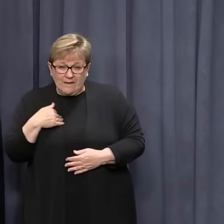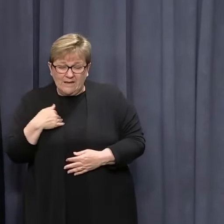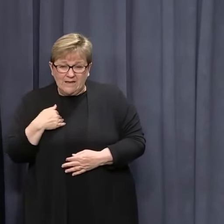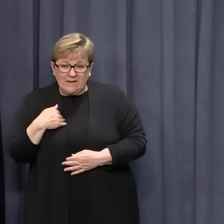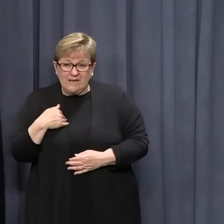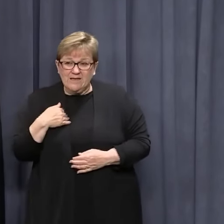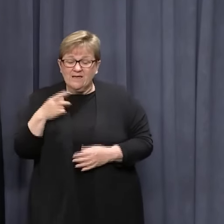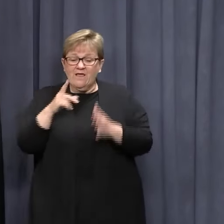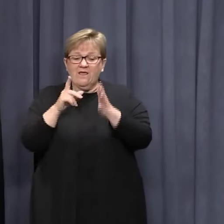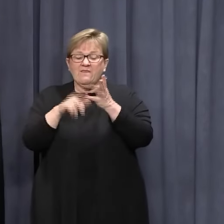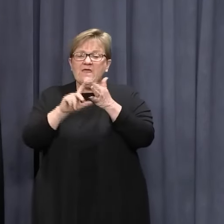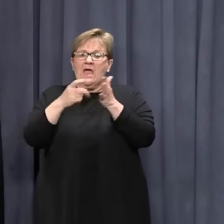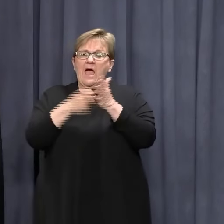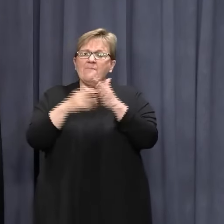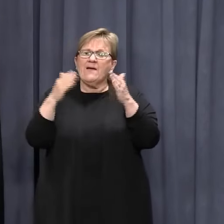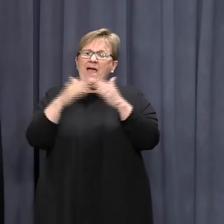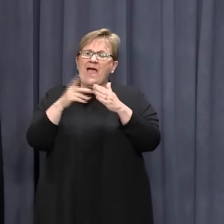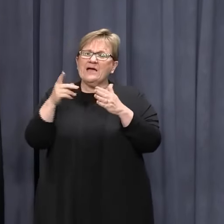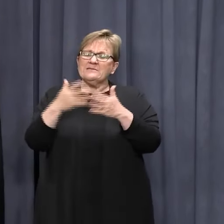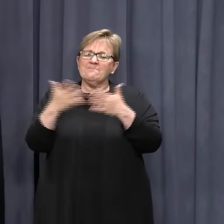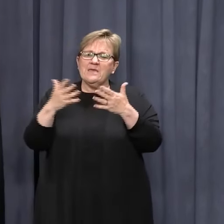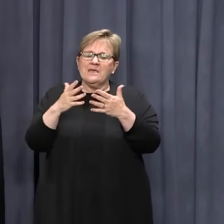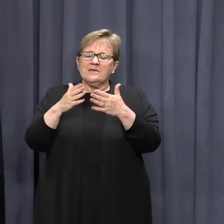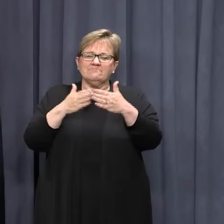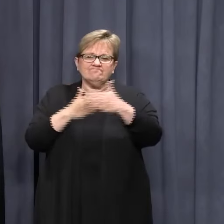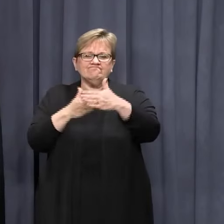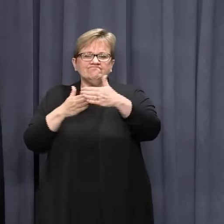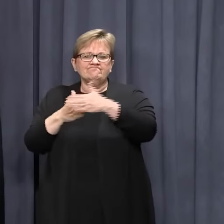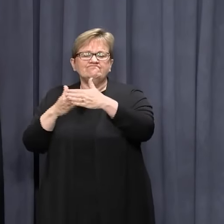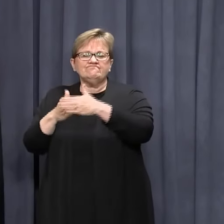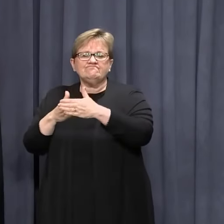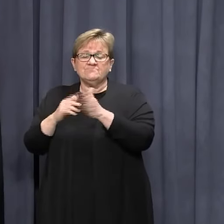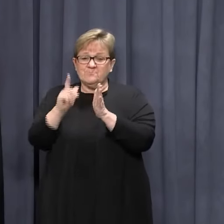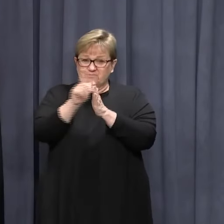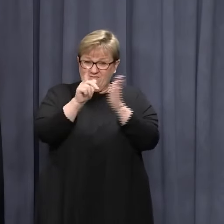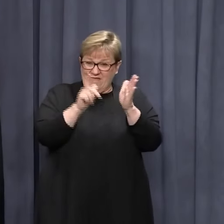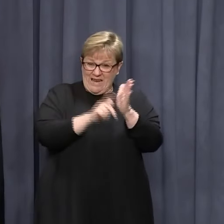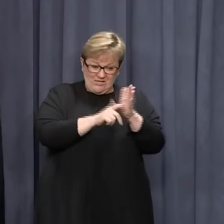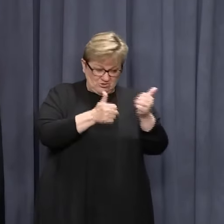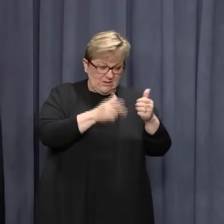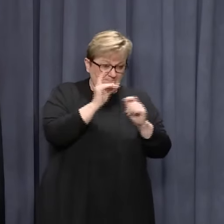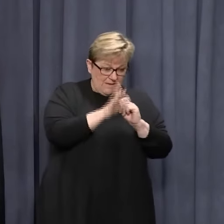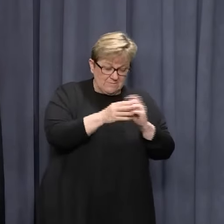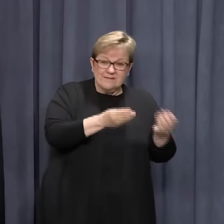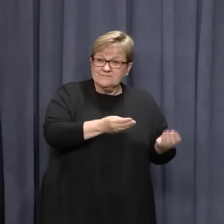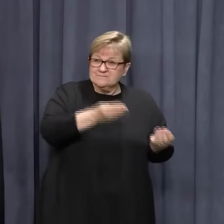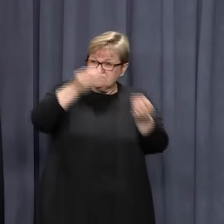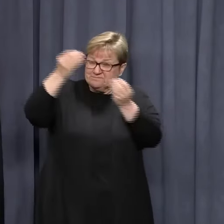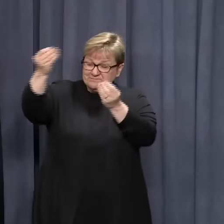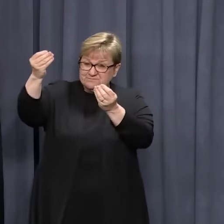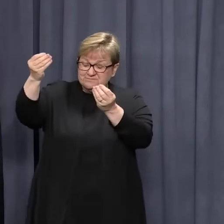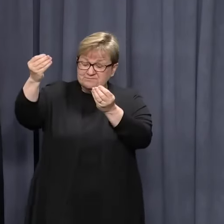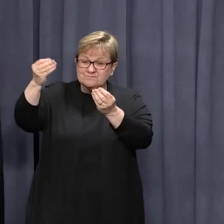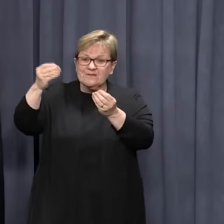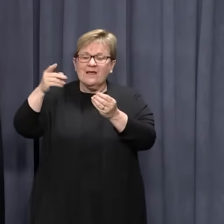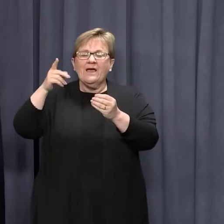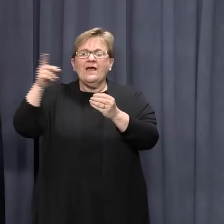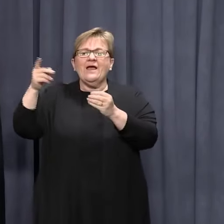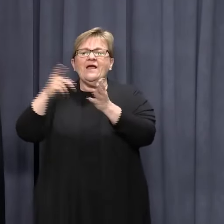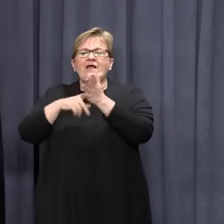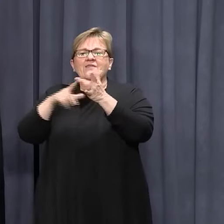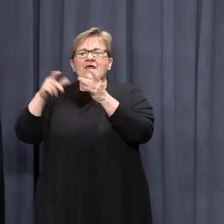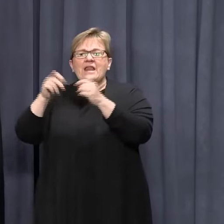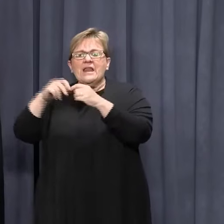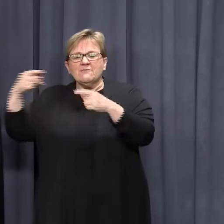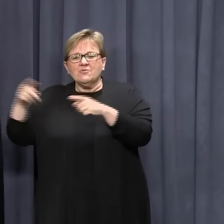is the upper house office, is often a big roadblock. So our legislation will be hit there. And the Liberal Party, and